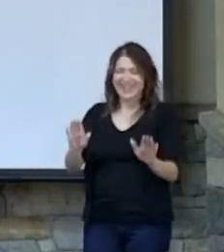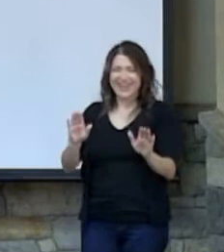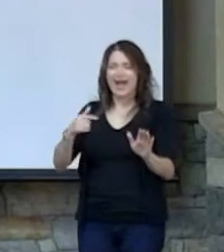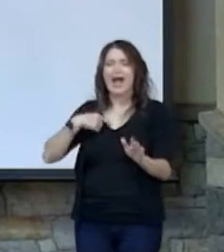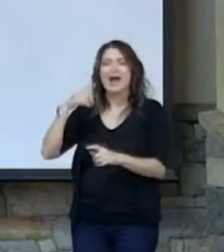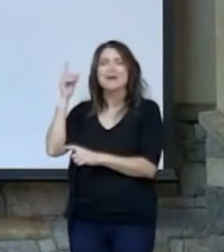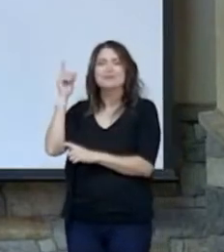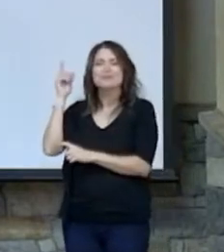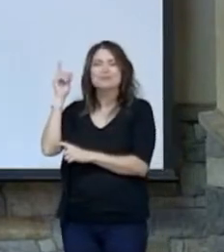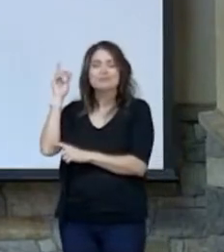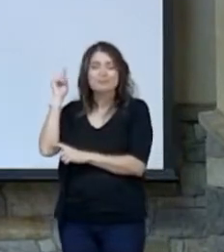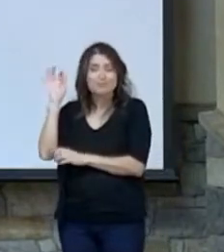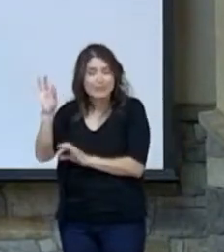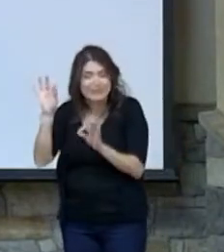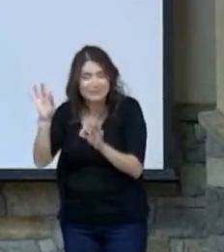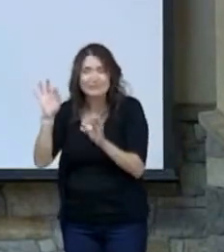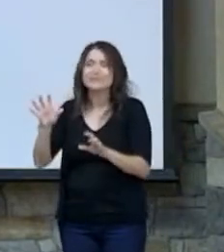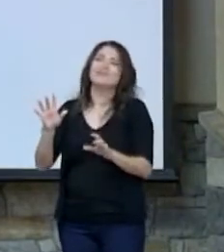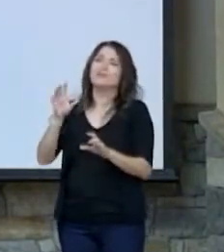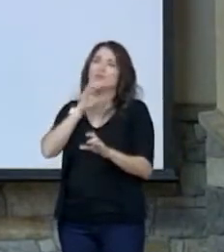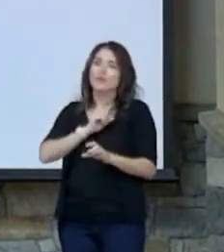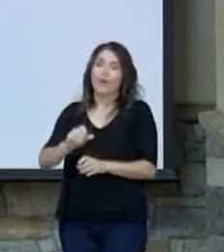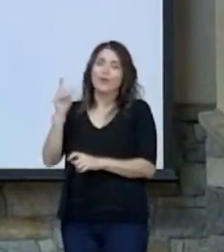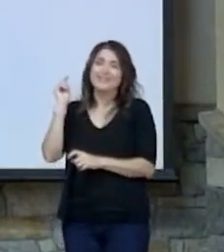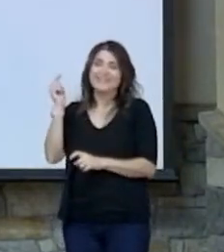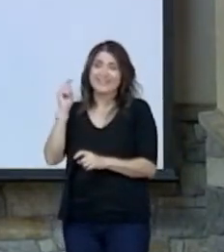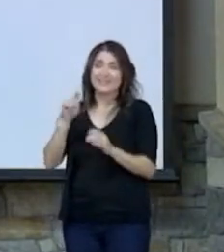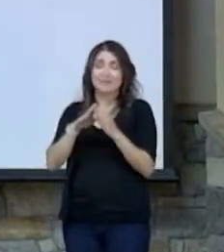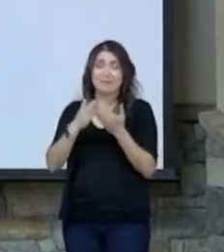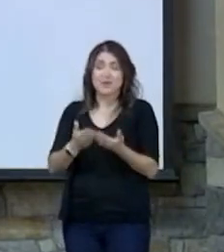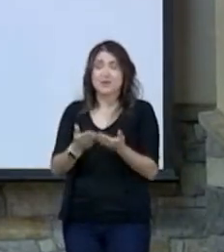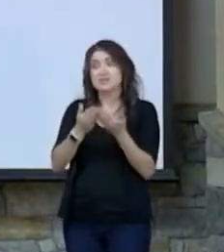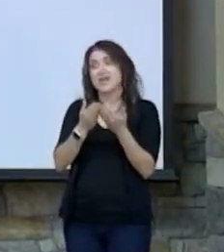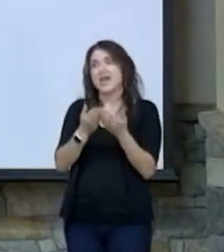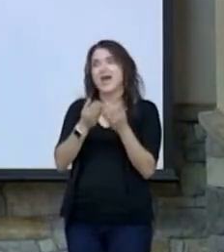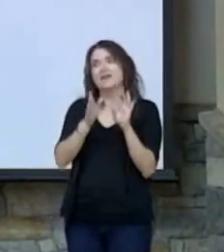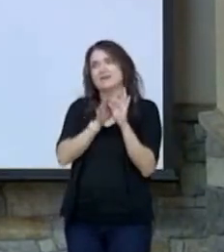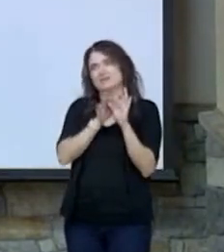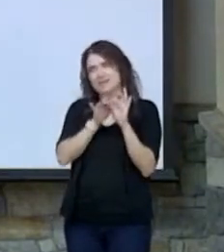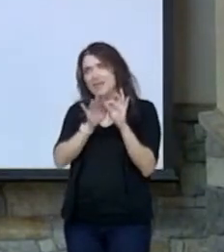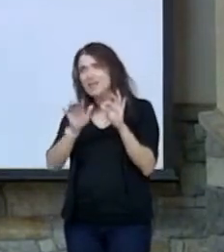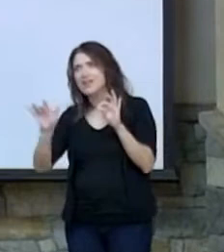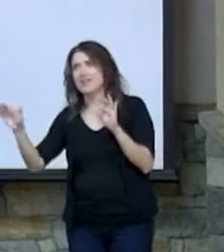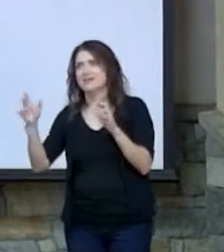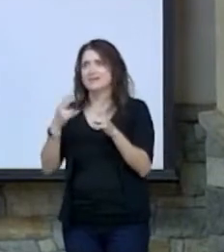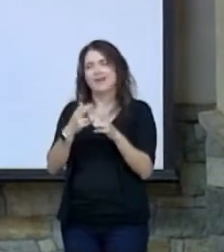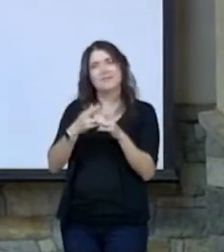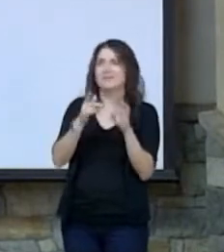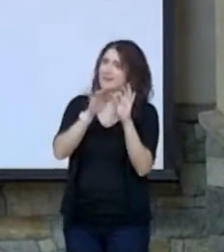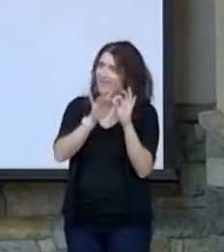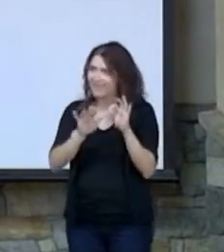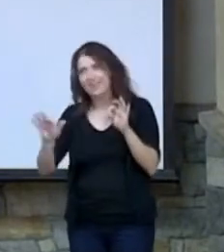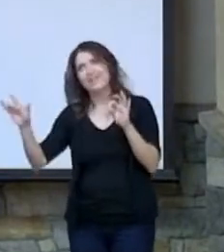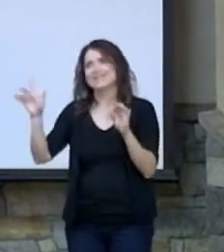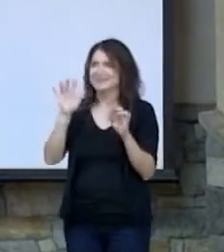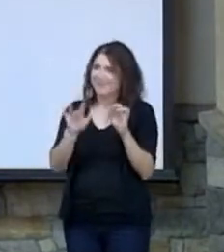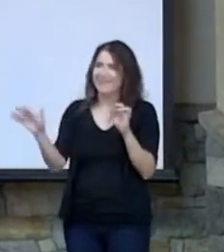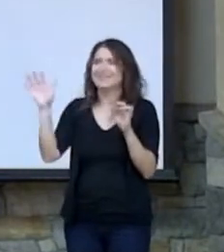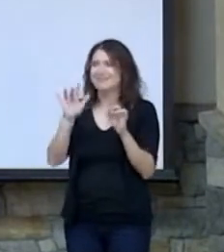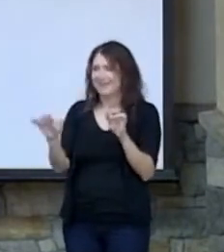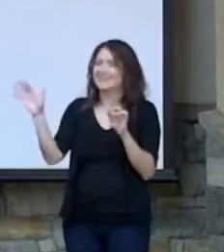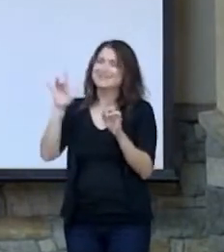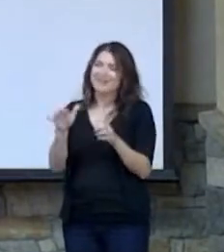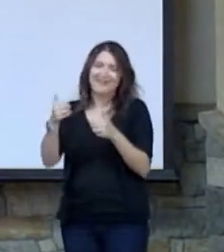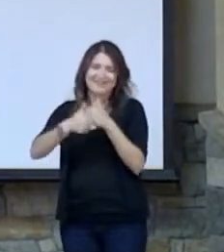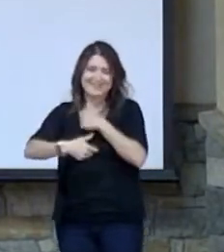Testament book that had a really long name, and I didn't think that every time I said that word, she has to spell it out, and I think I